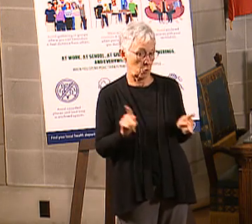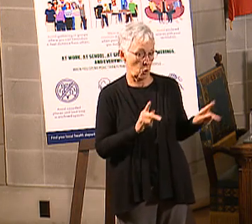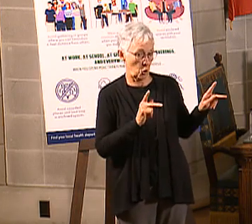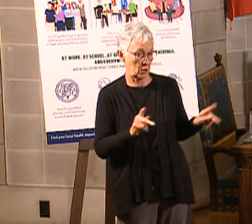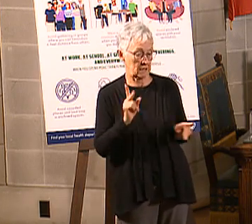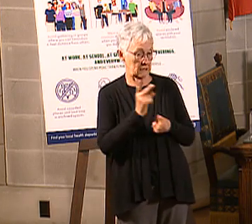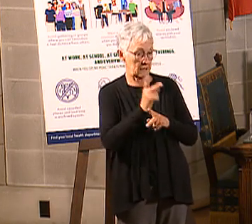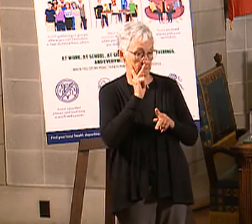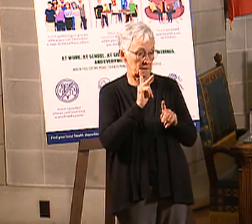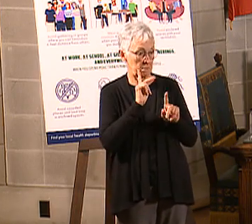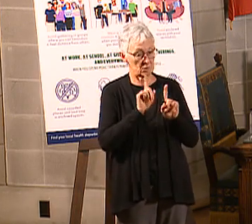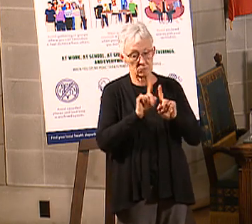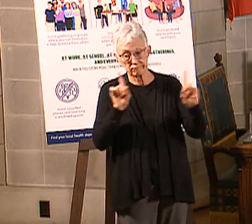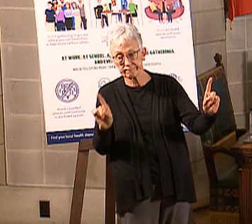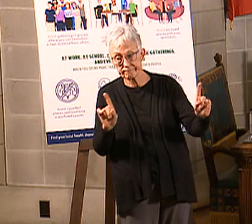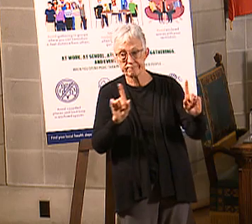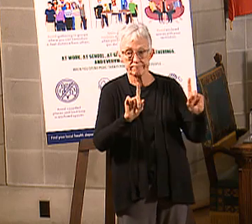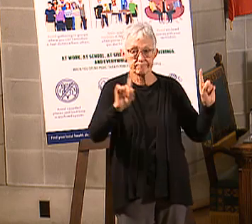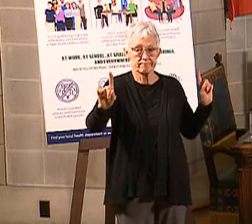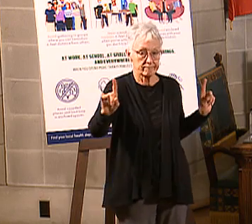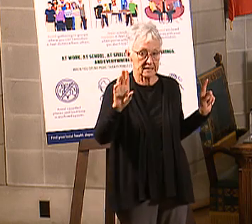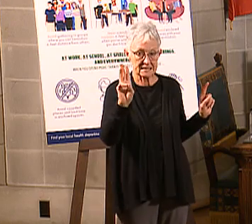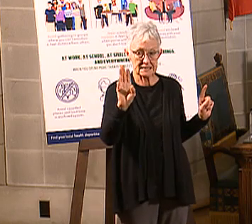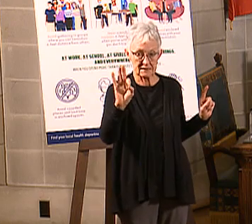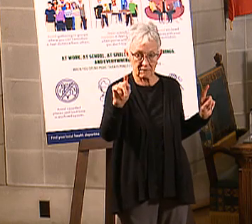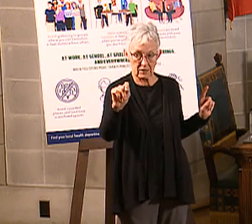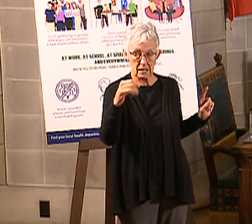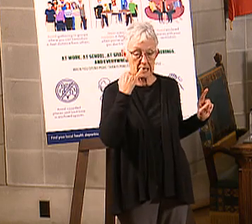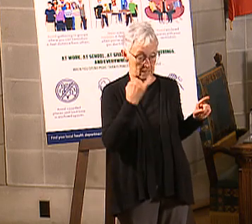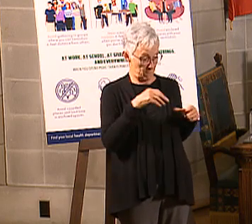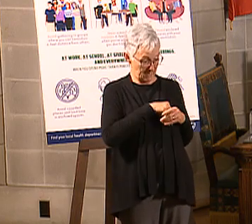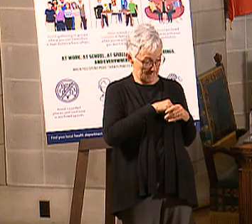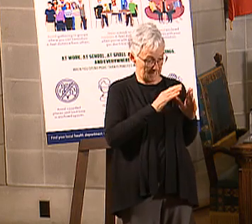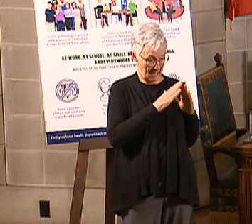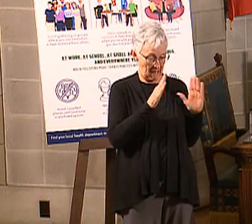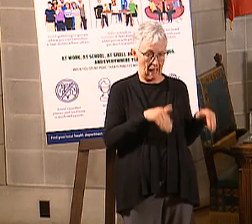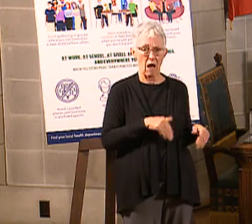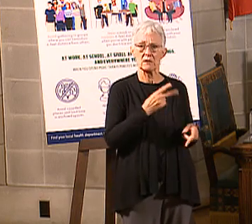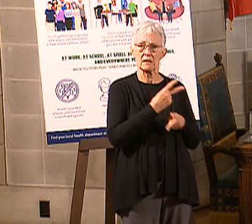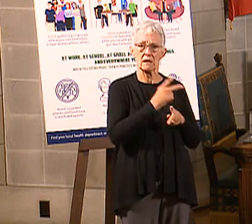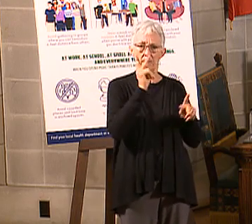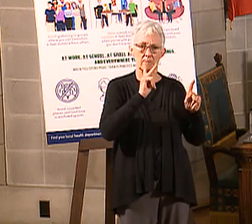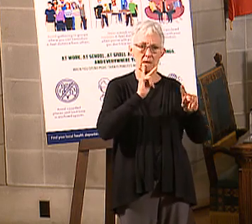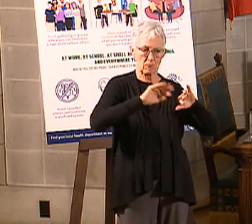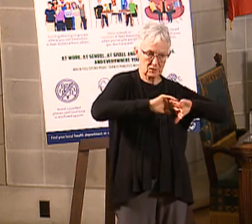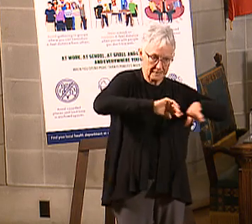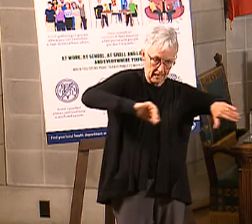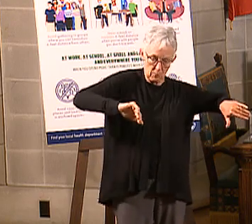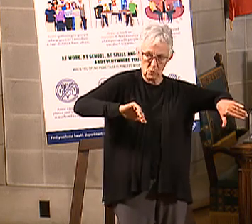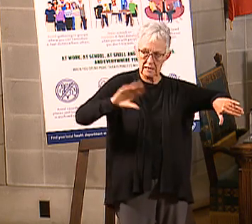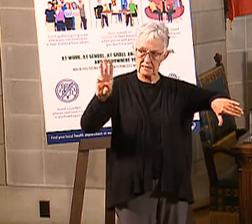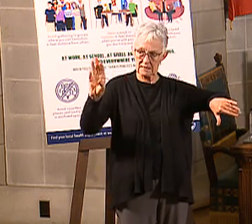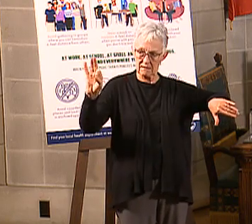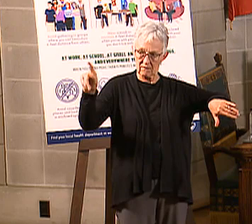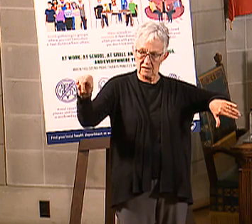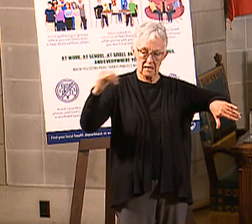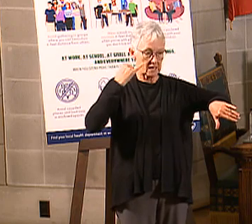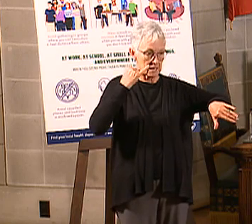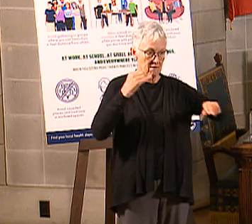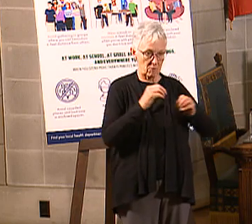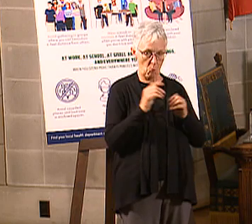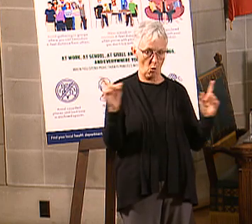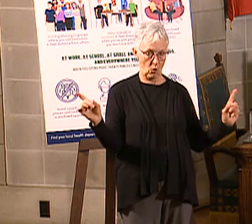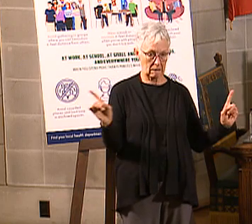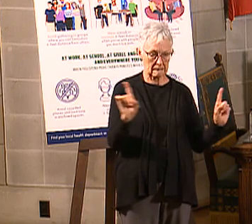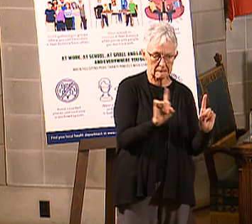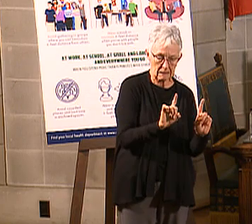away from each other. That's going to be the best. If you're going to be inside, again, try to keep people six feet apart. If you're be closer than six feet, wear